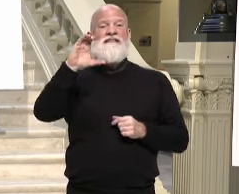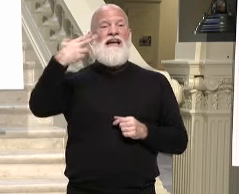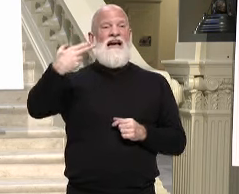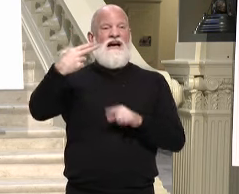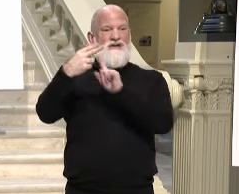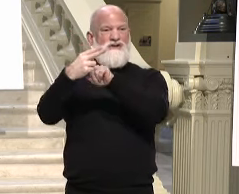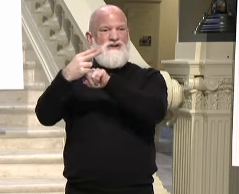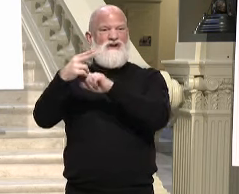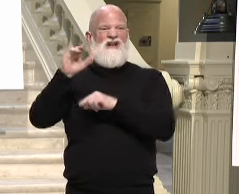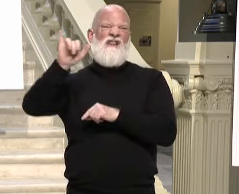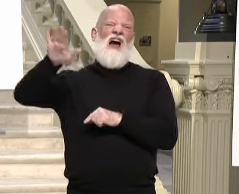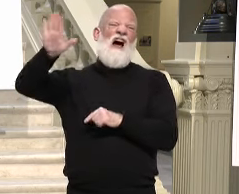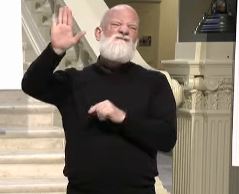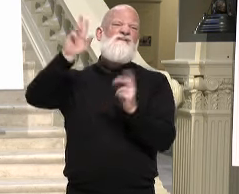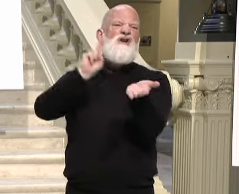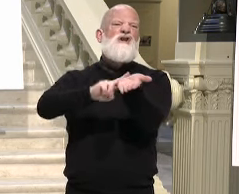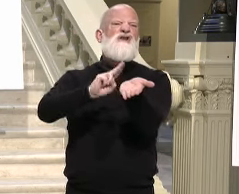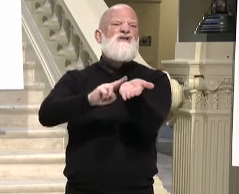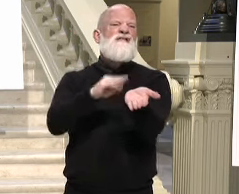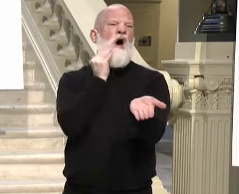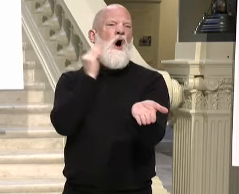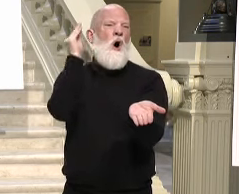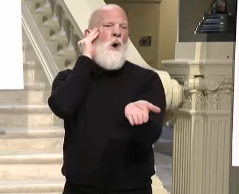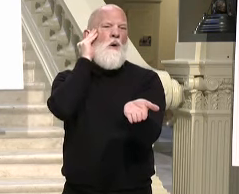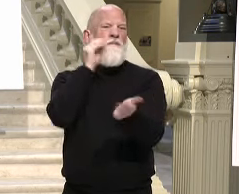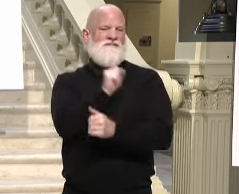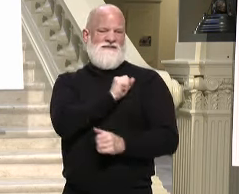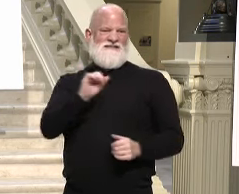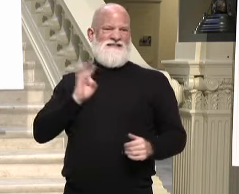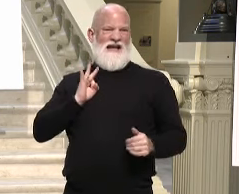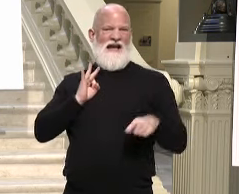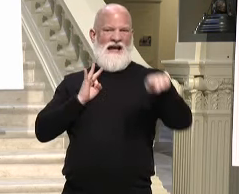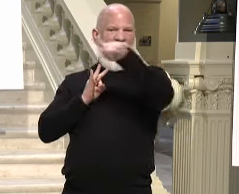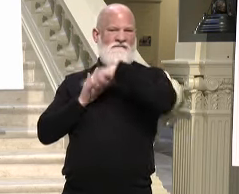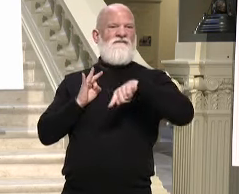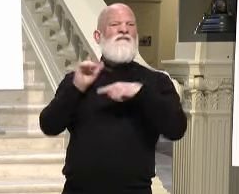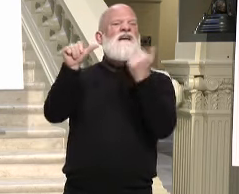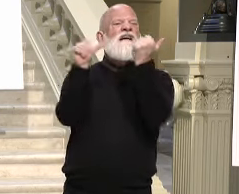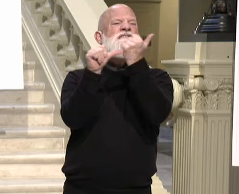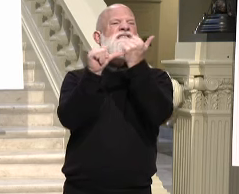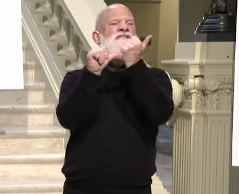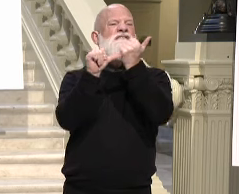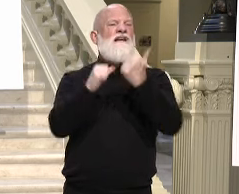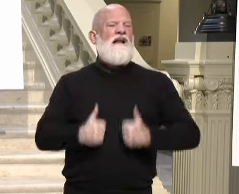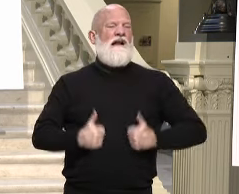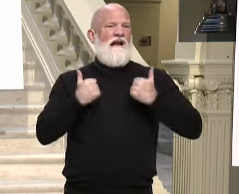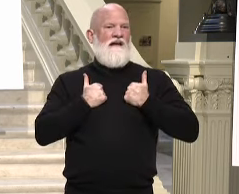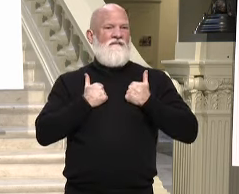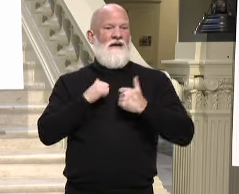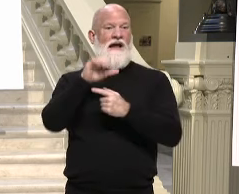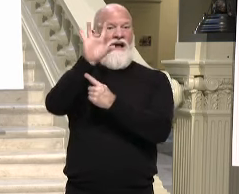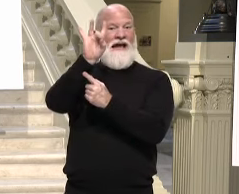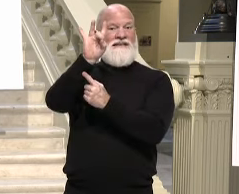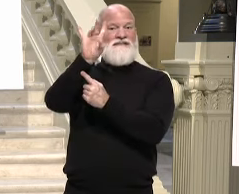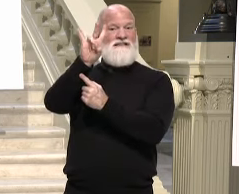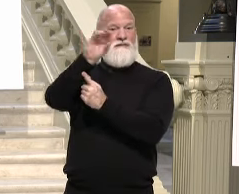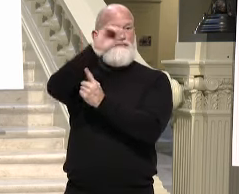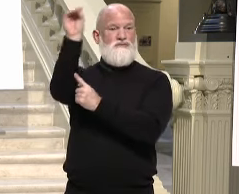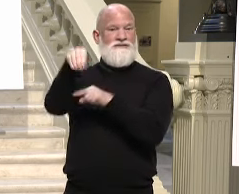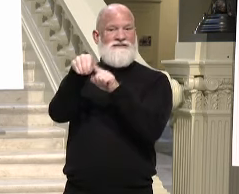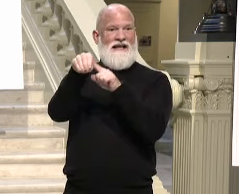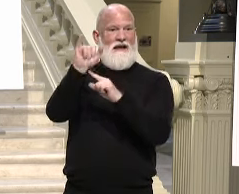personal care homes and assisted living facilities, there's been an 87% decline in cases and a